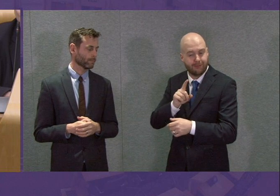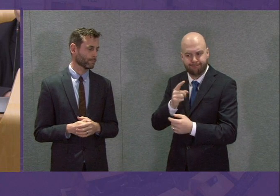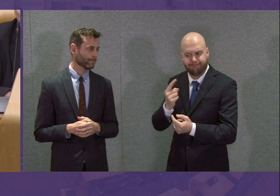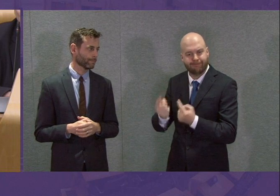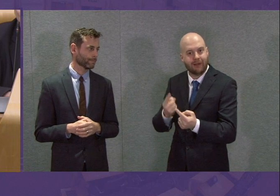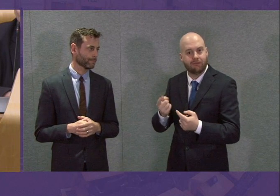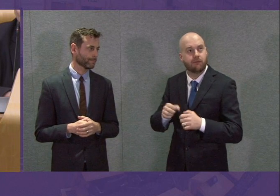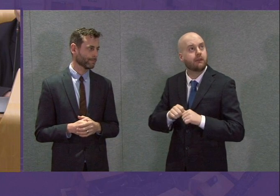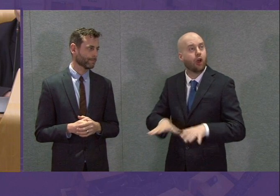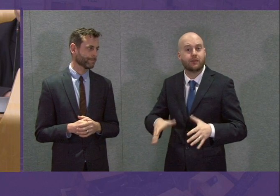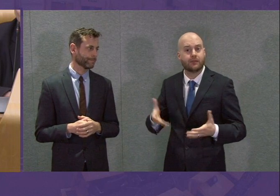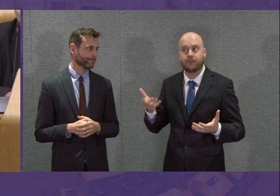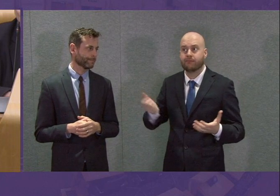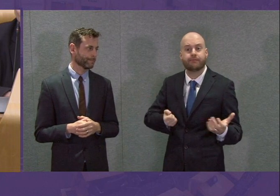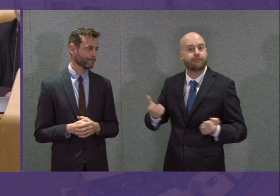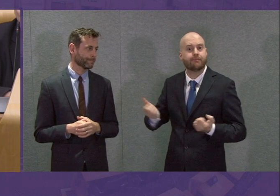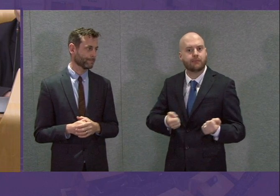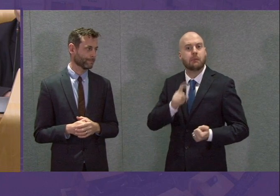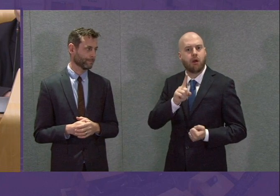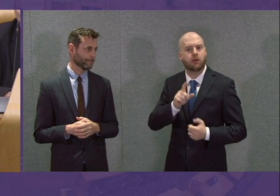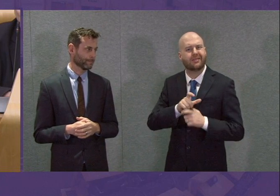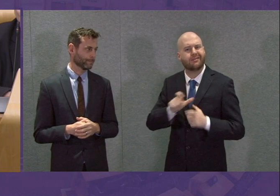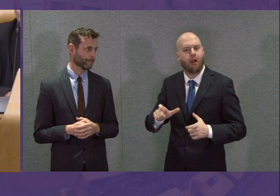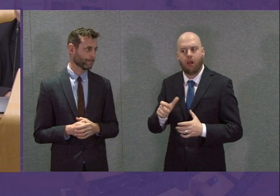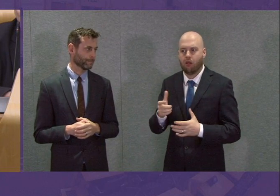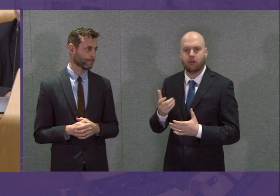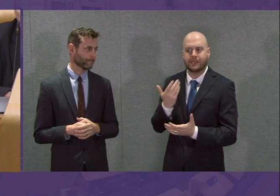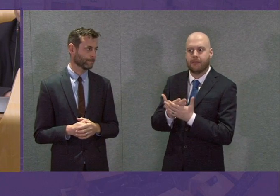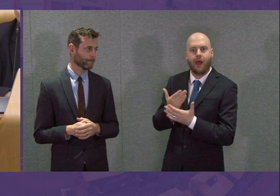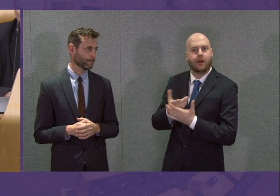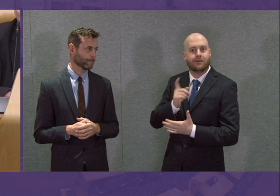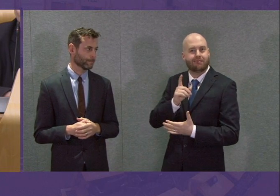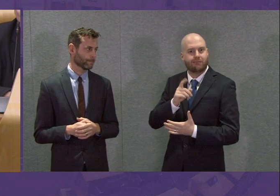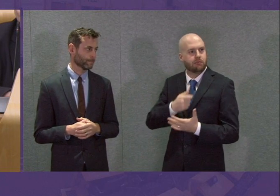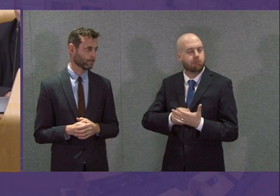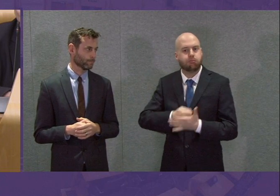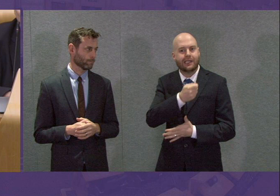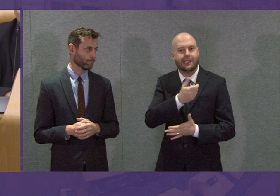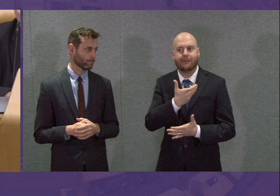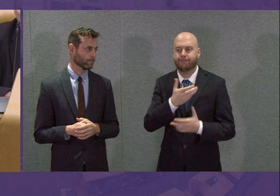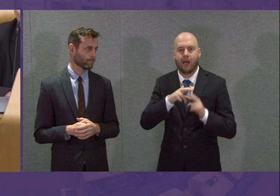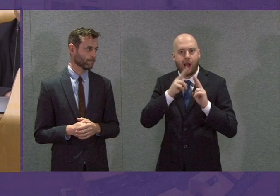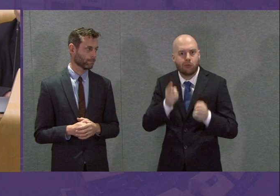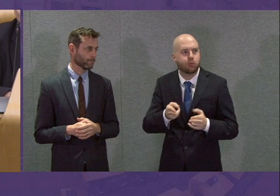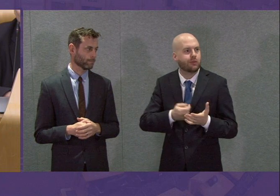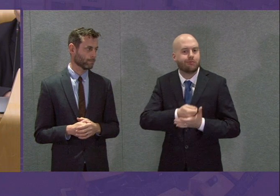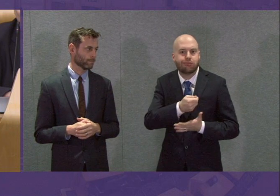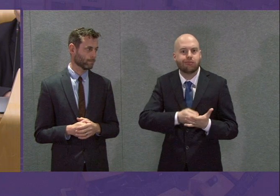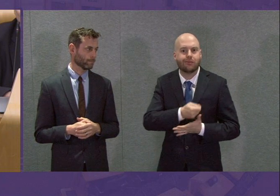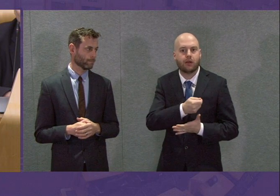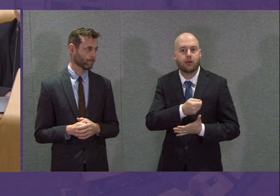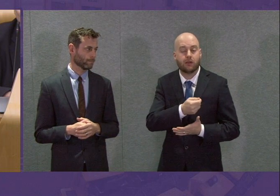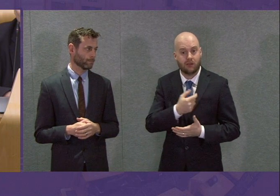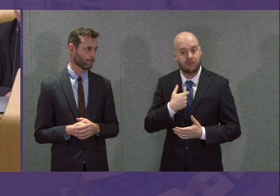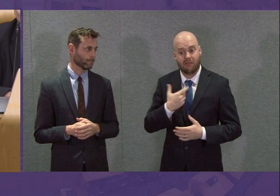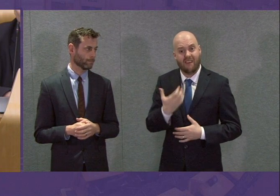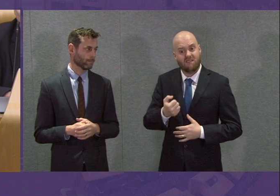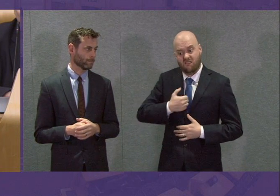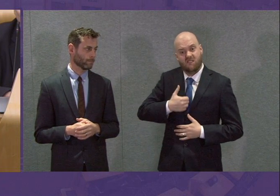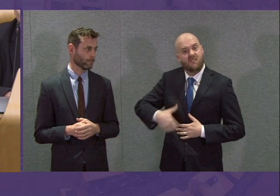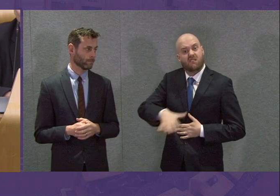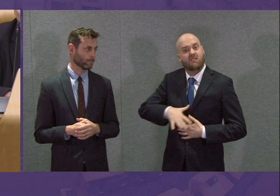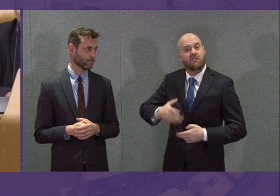still facing continued rent demands. I've heard from one constituent who's already seen her full-time income disappear completely.